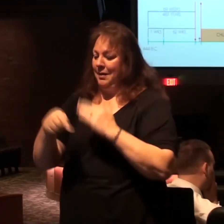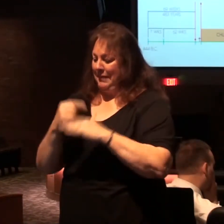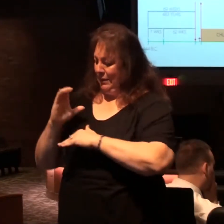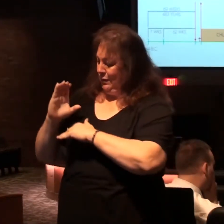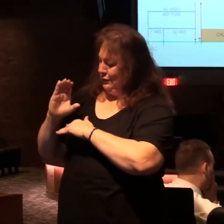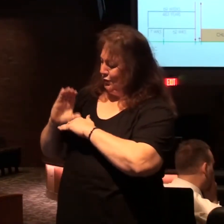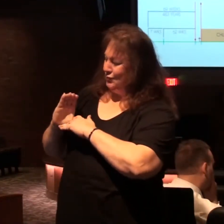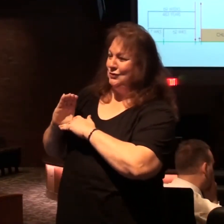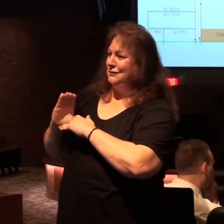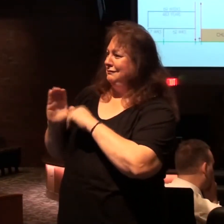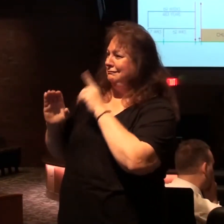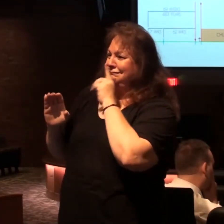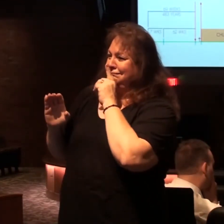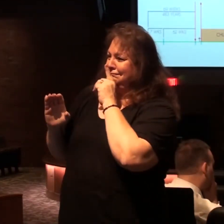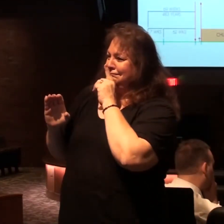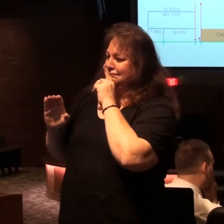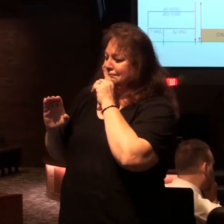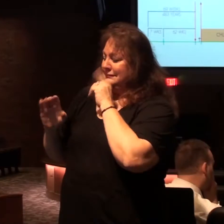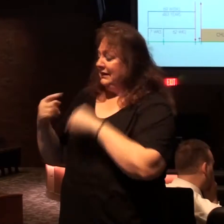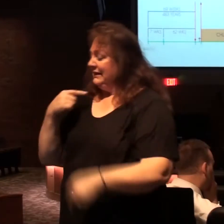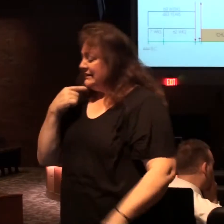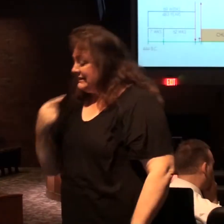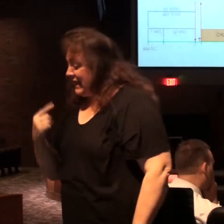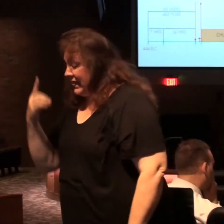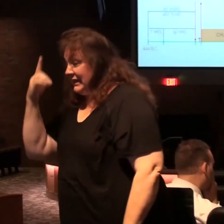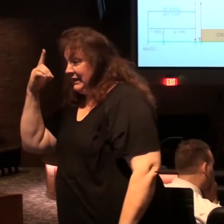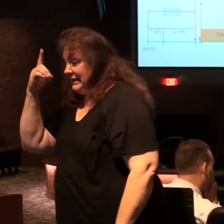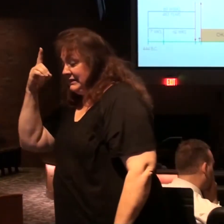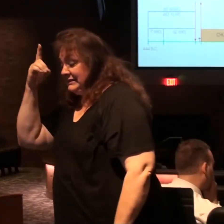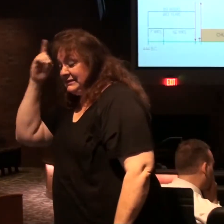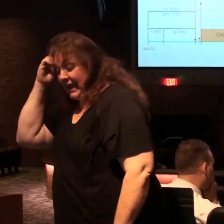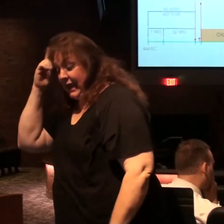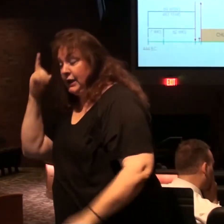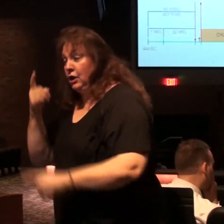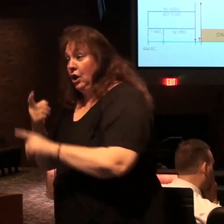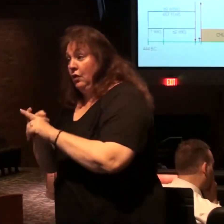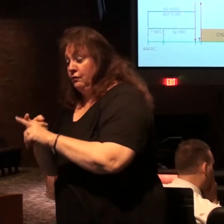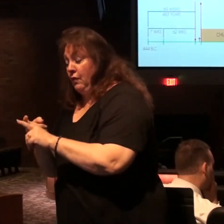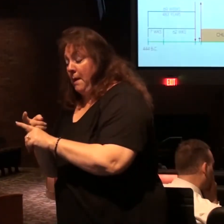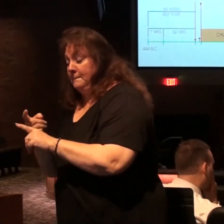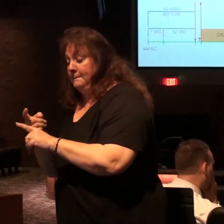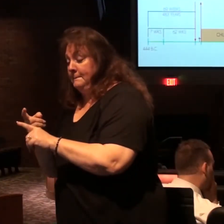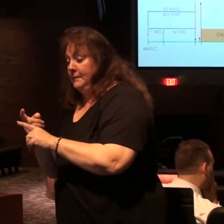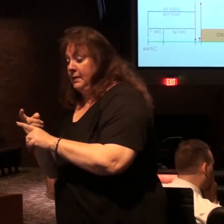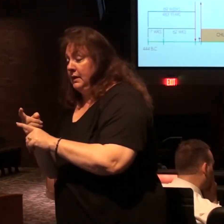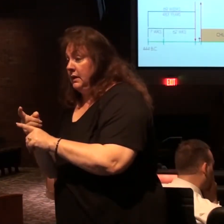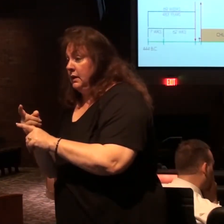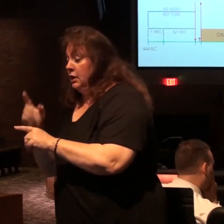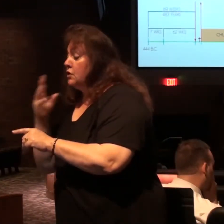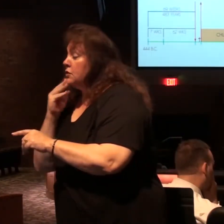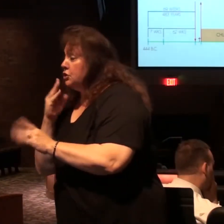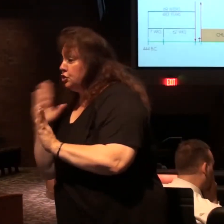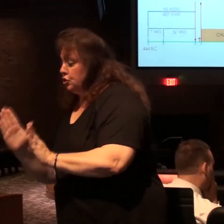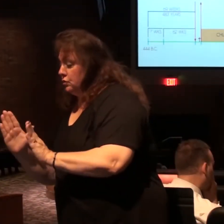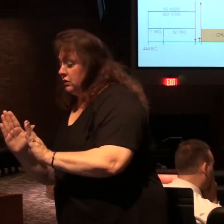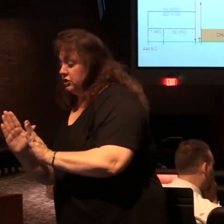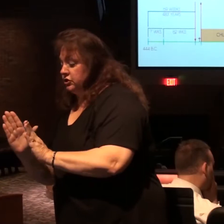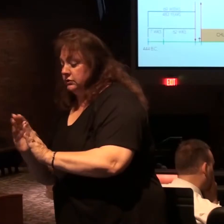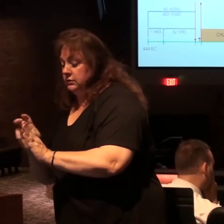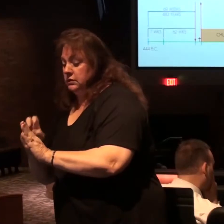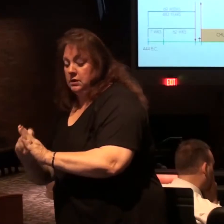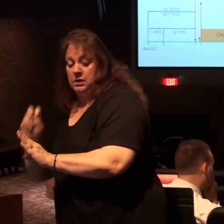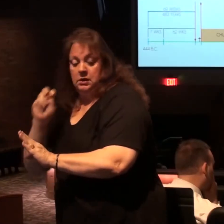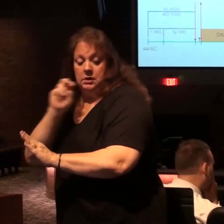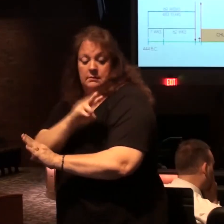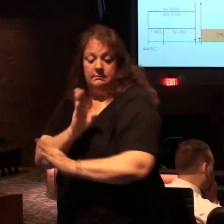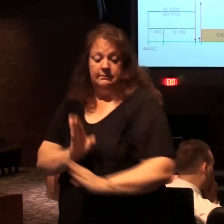he's just revealing to Daniel what happens for Israel you go right from the death and resurrection in Christ to the seven years they